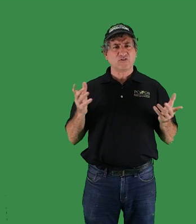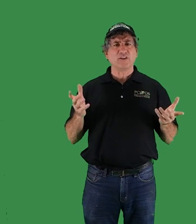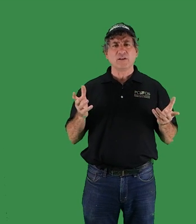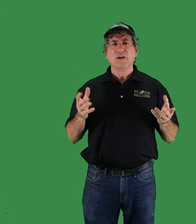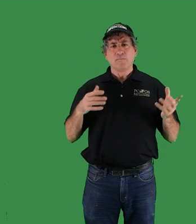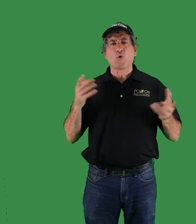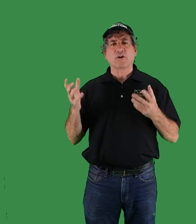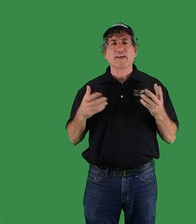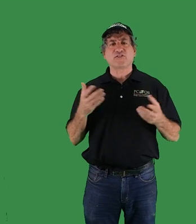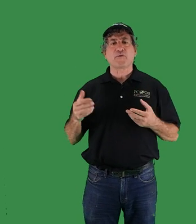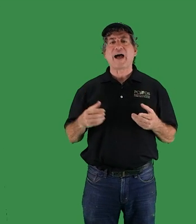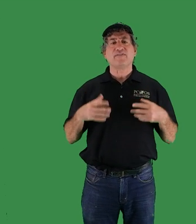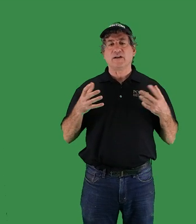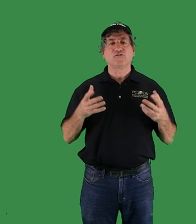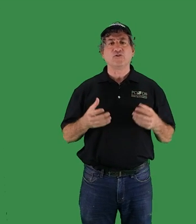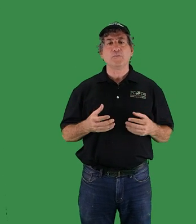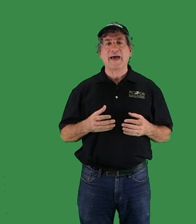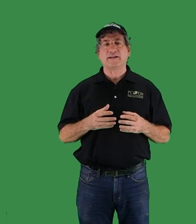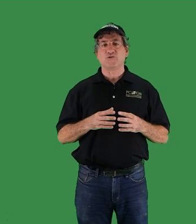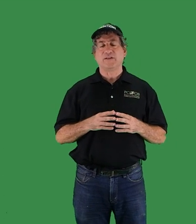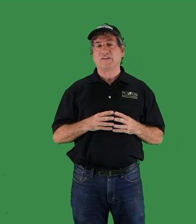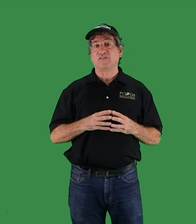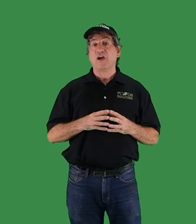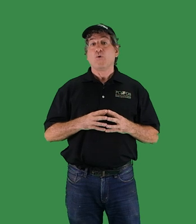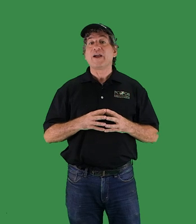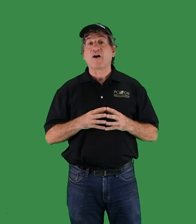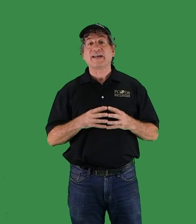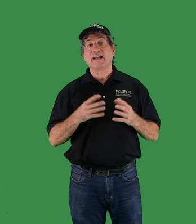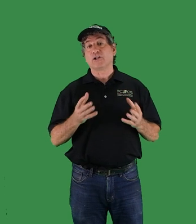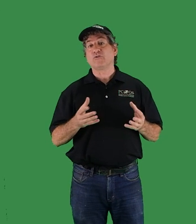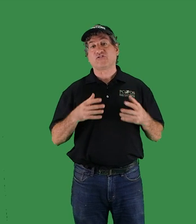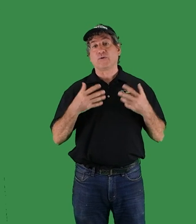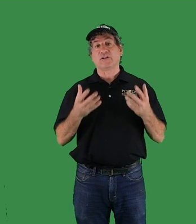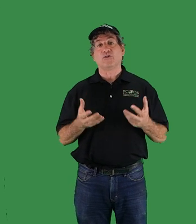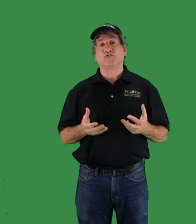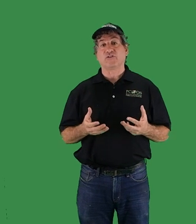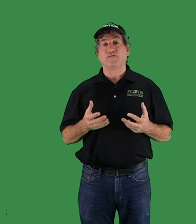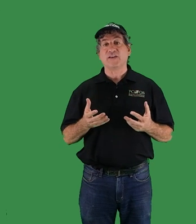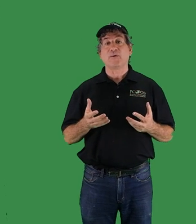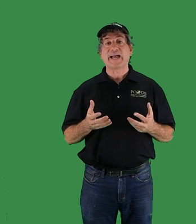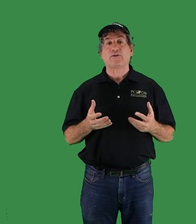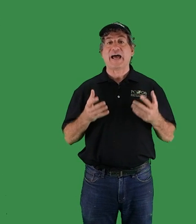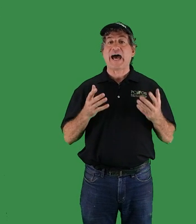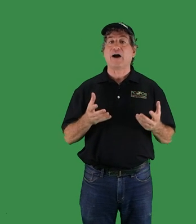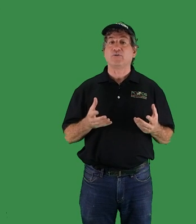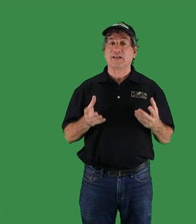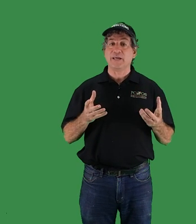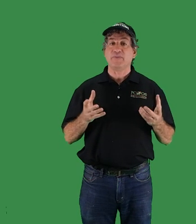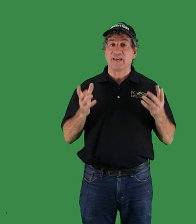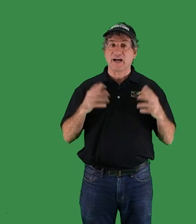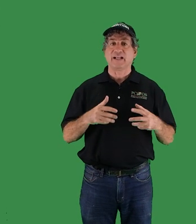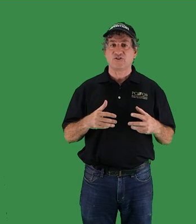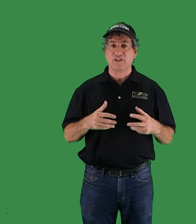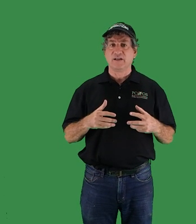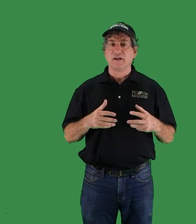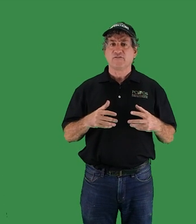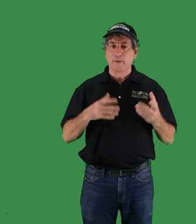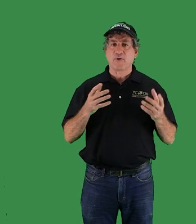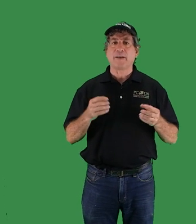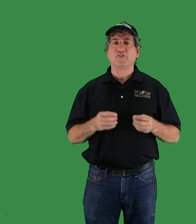still more or less thriving under new management and we are getting closer and closer to figuring out how to keep the ecology from the problems